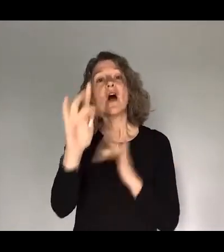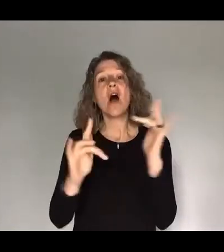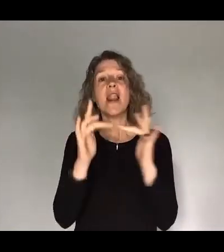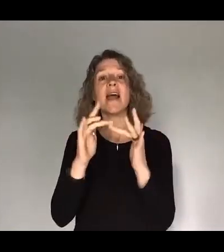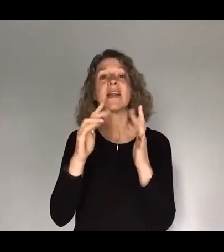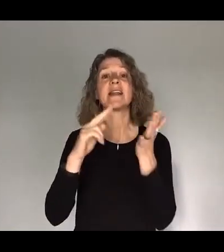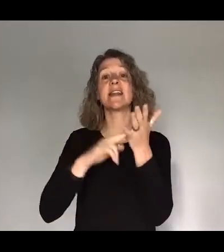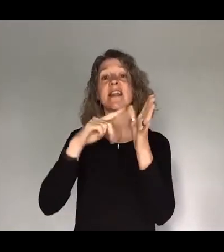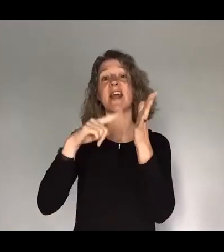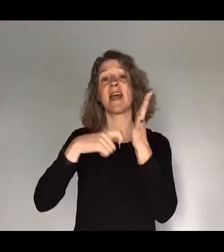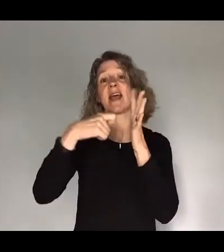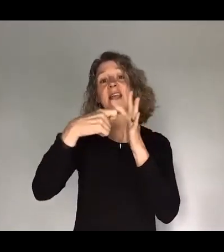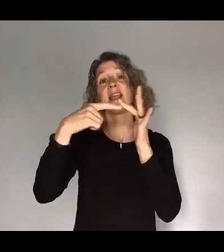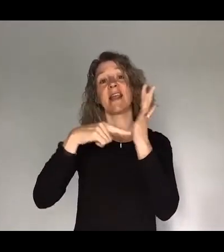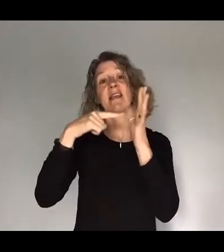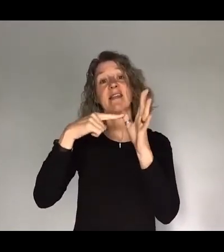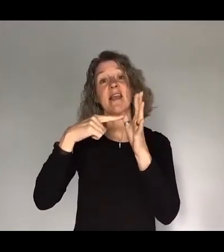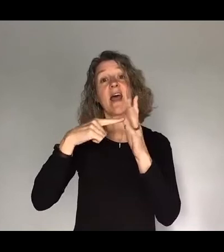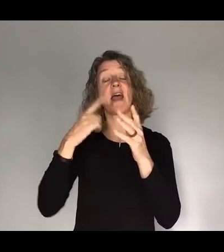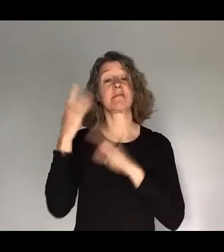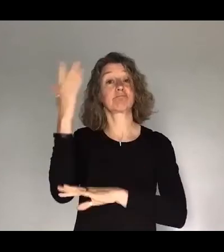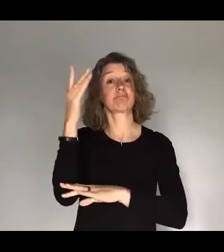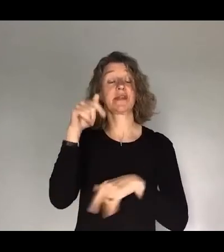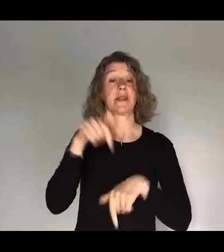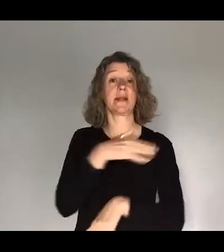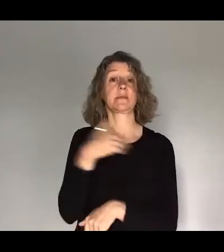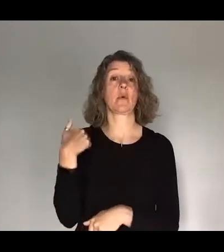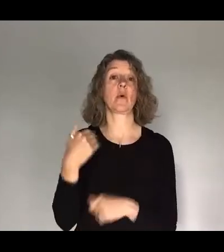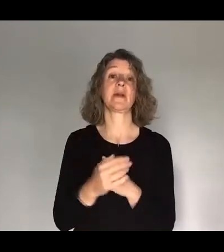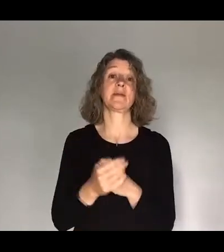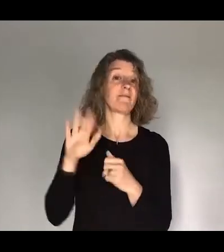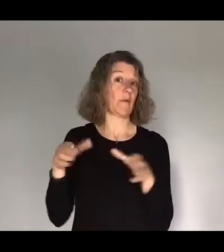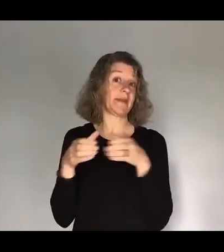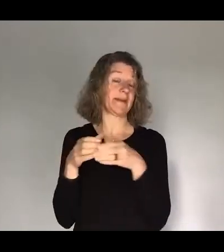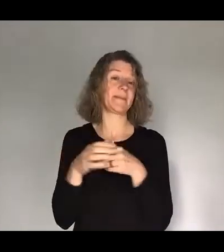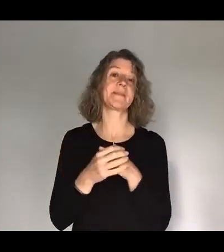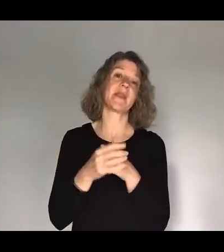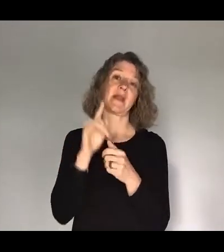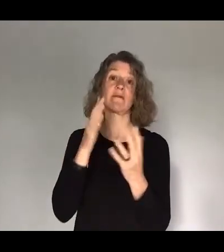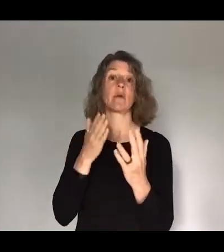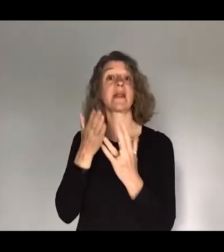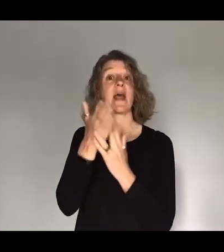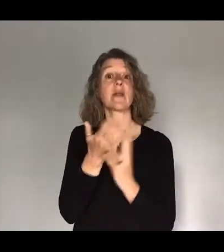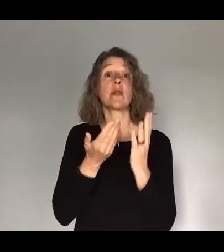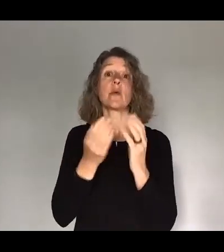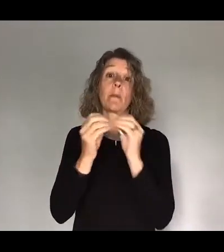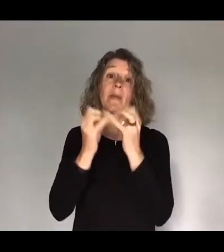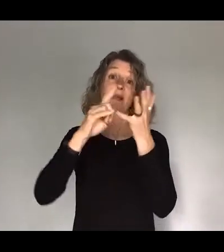this morning, one of our clergy team. And if you'd like to access this service through British Sign Language, then head to the website